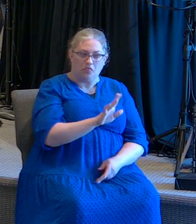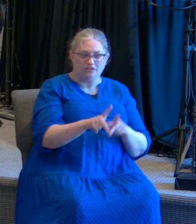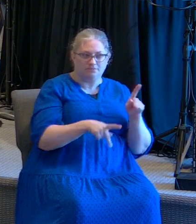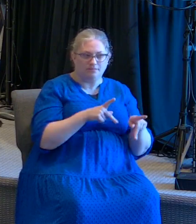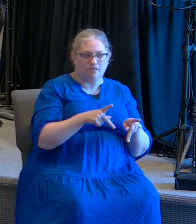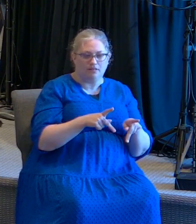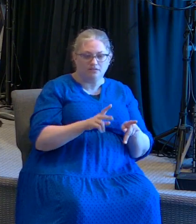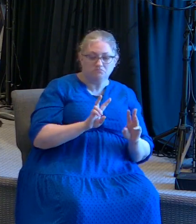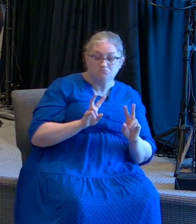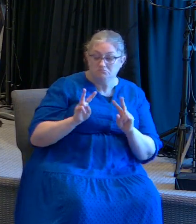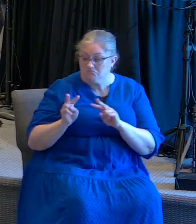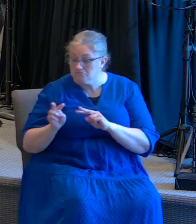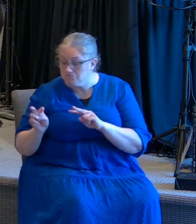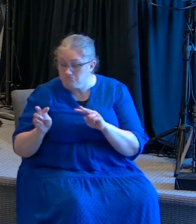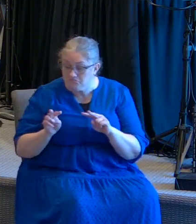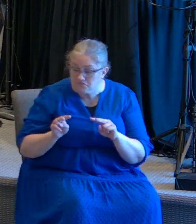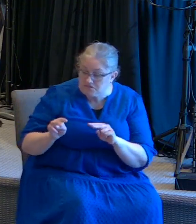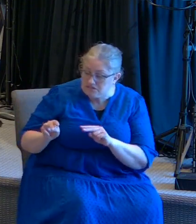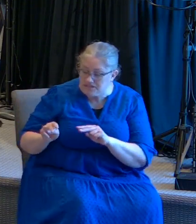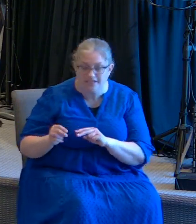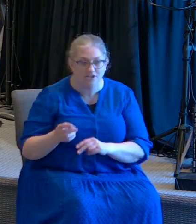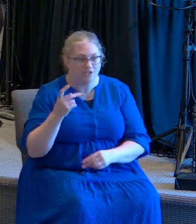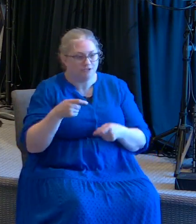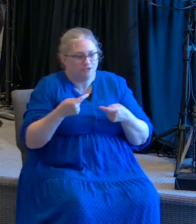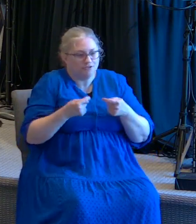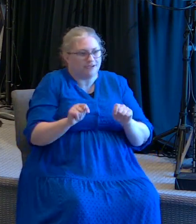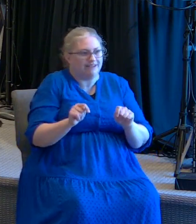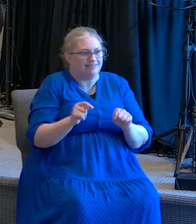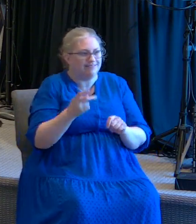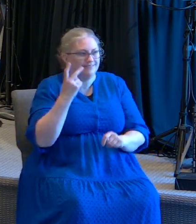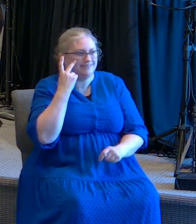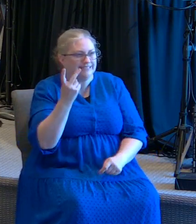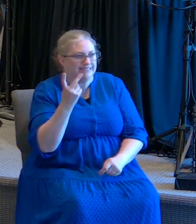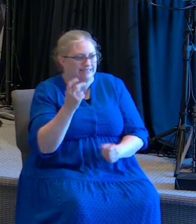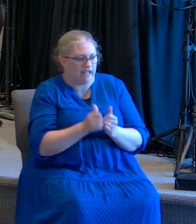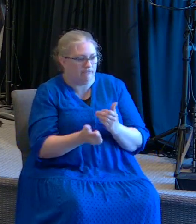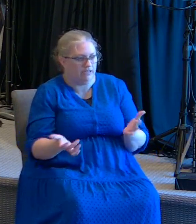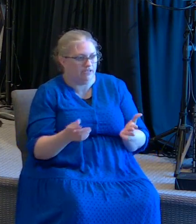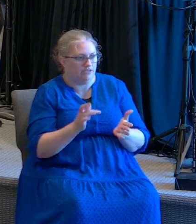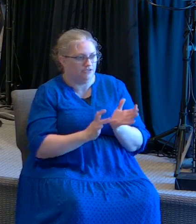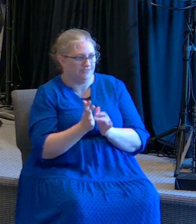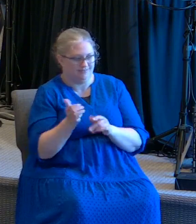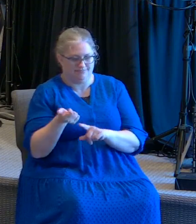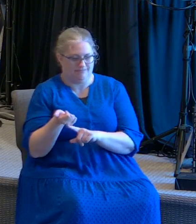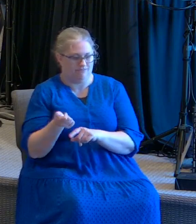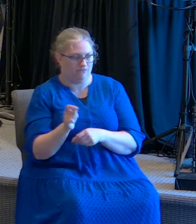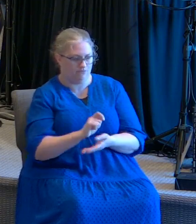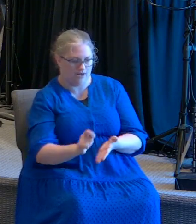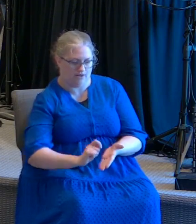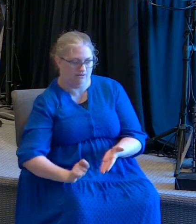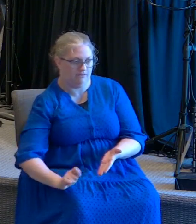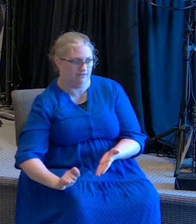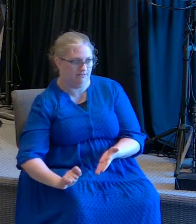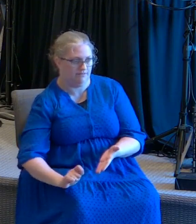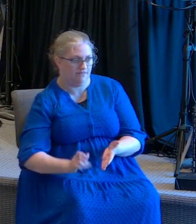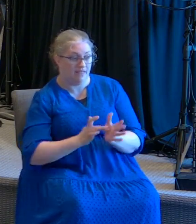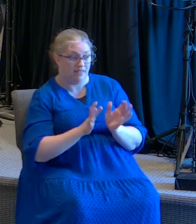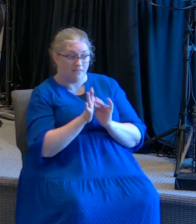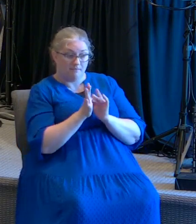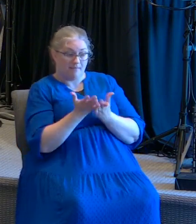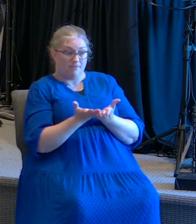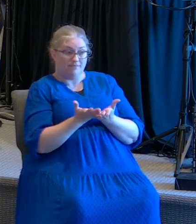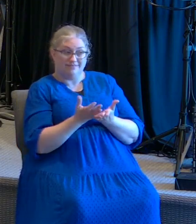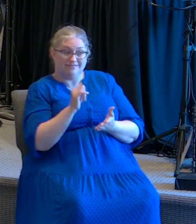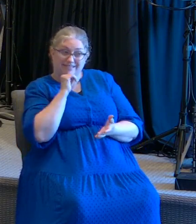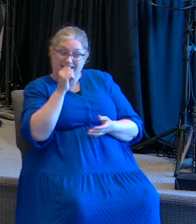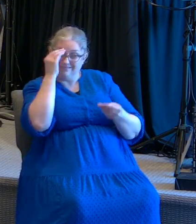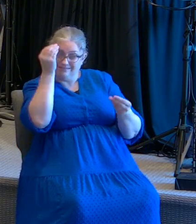there? Me pregunto si estaban de mirones viendo que escribía en la tierra. It doesn't say what he wrote down in the dirt. Él